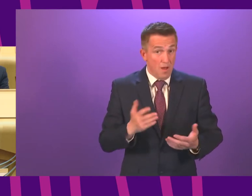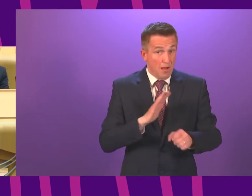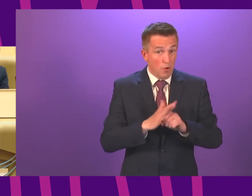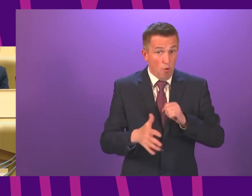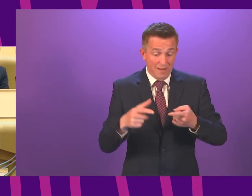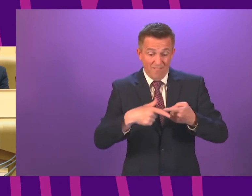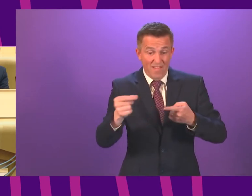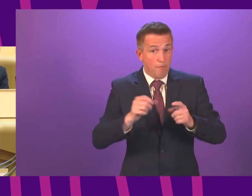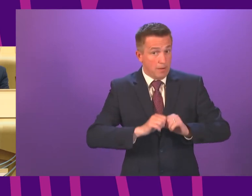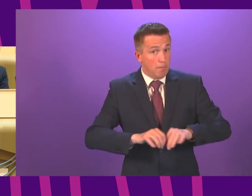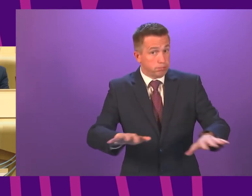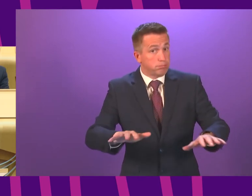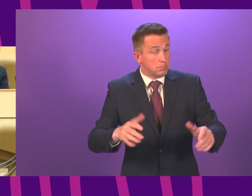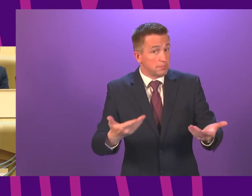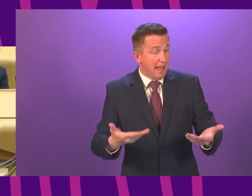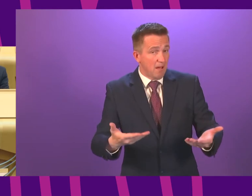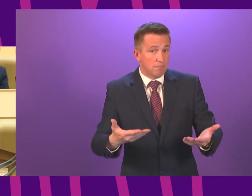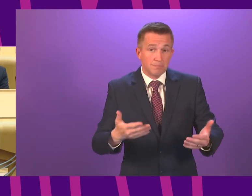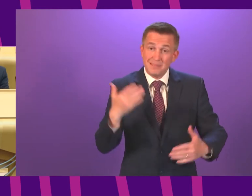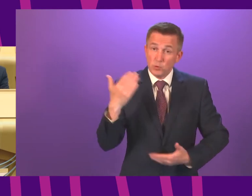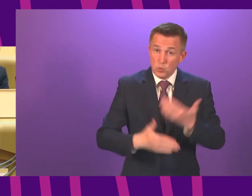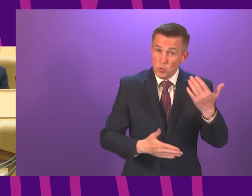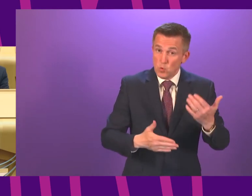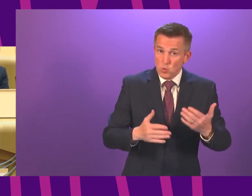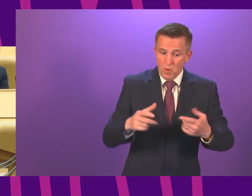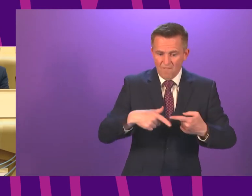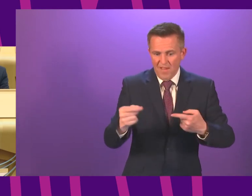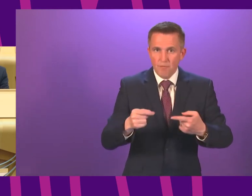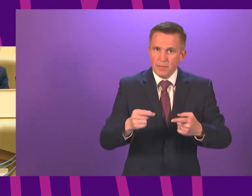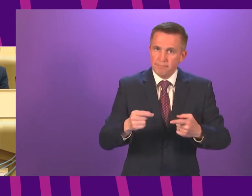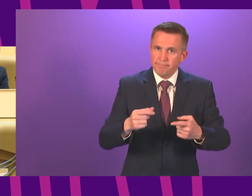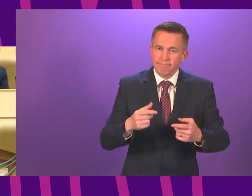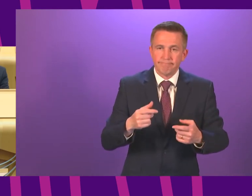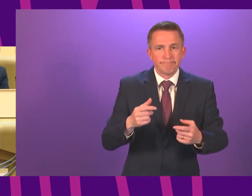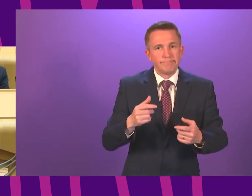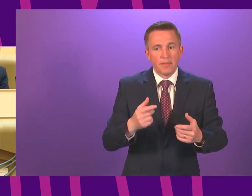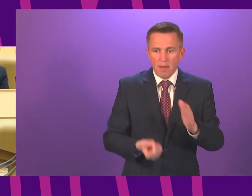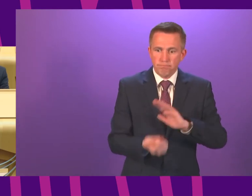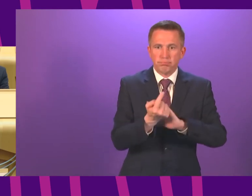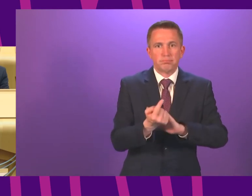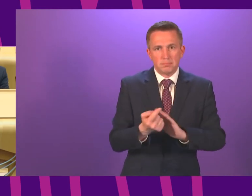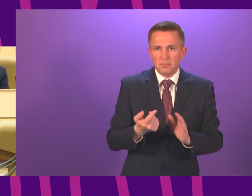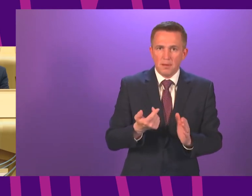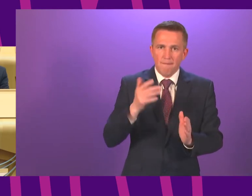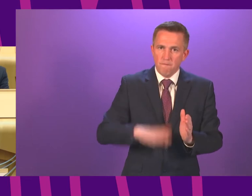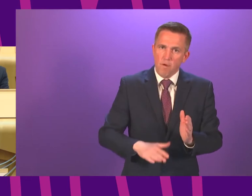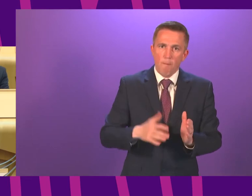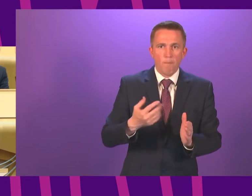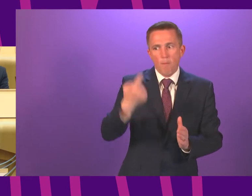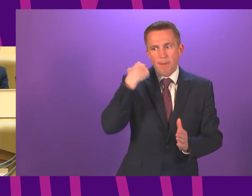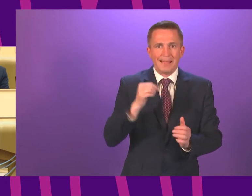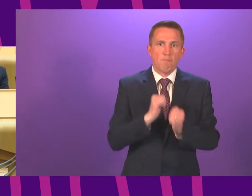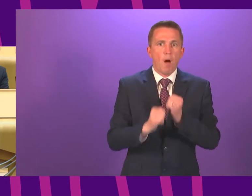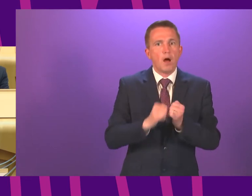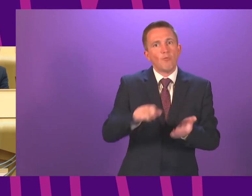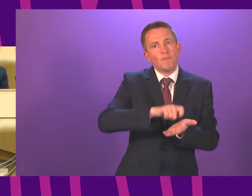variant. This is, of course, a new development that has arisen since we set out our indicative route map back in March.